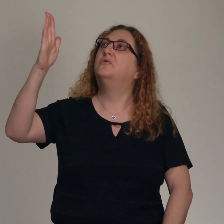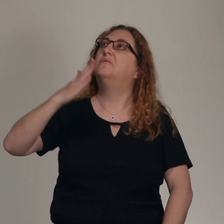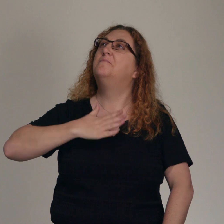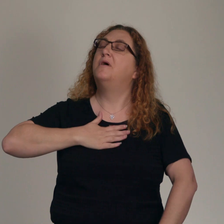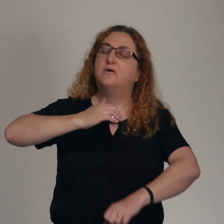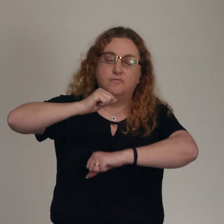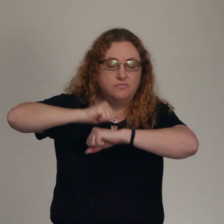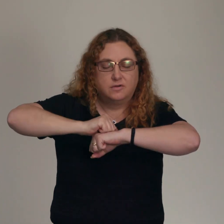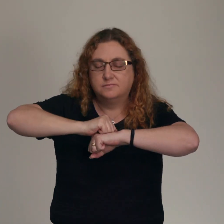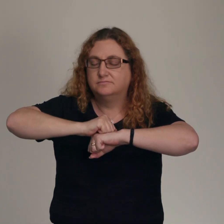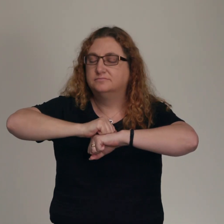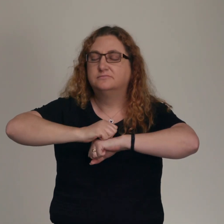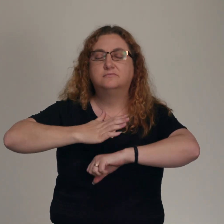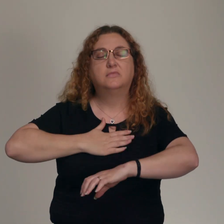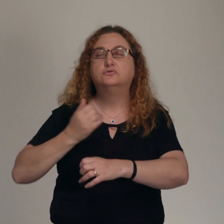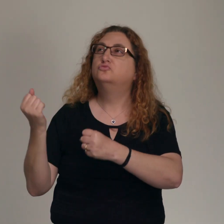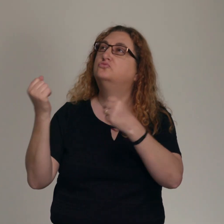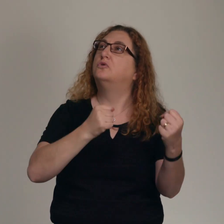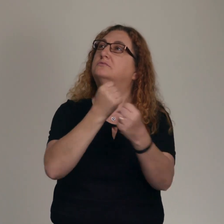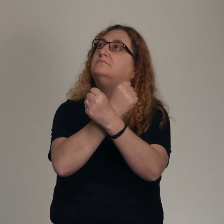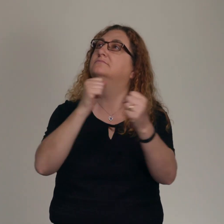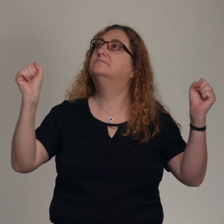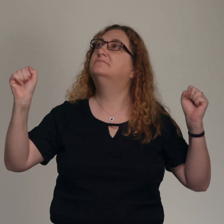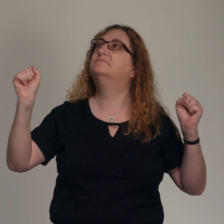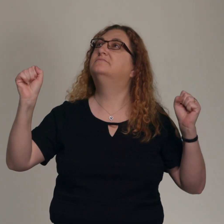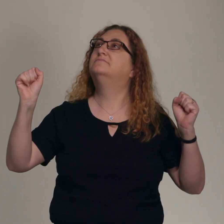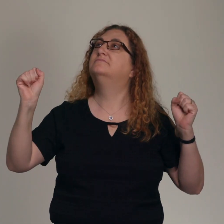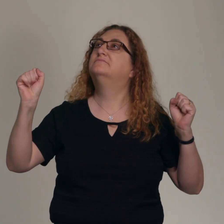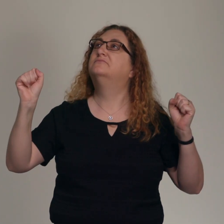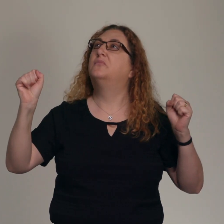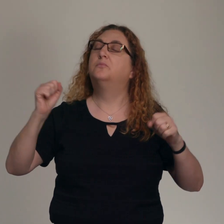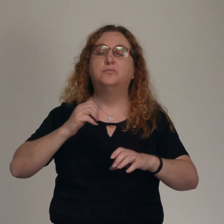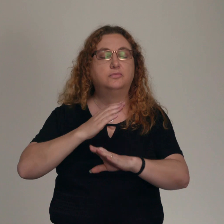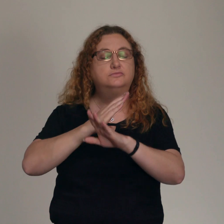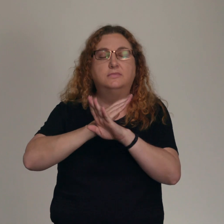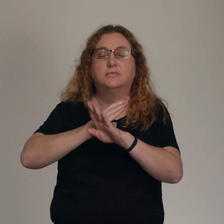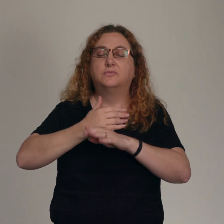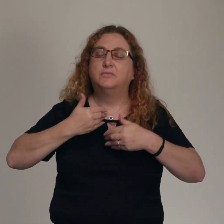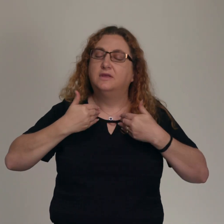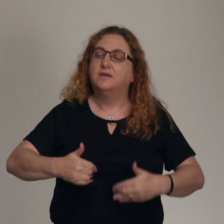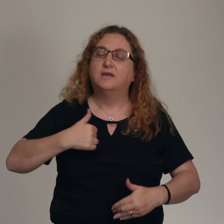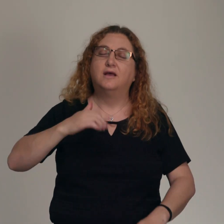A fortress strong against my foes And I will not be